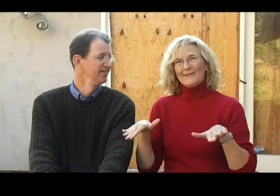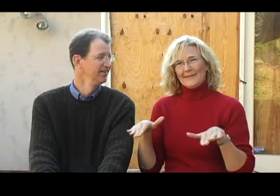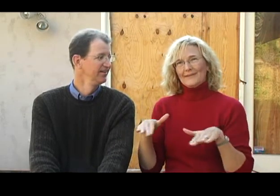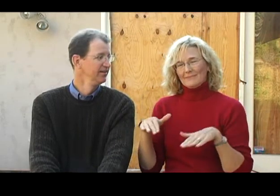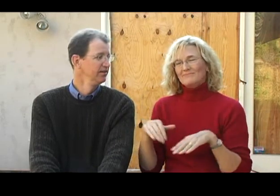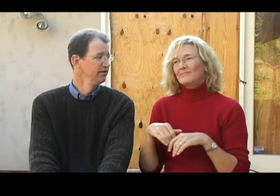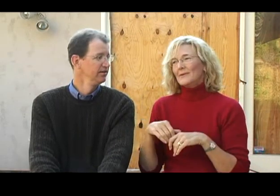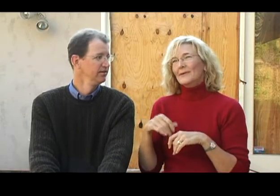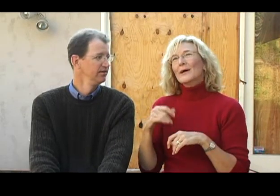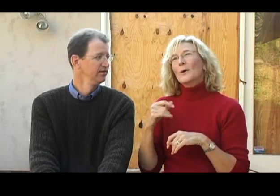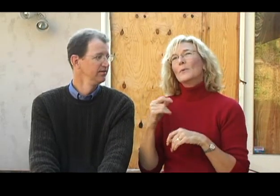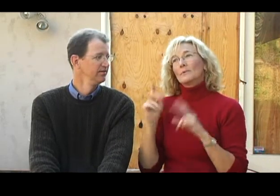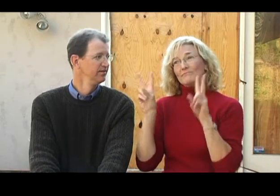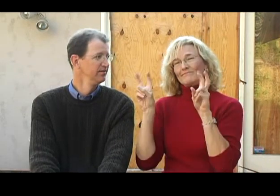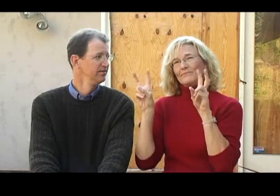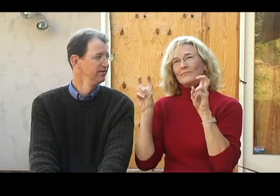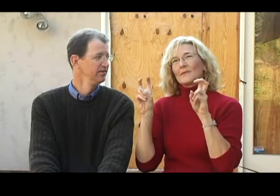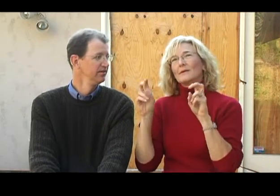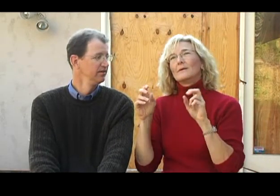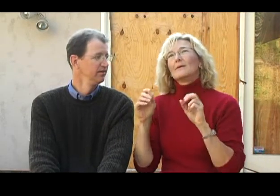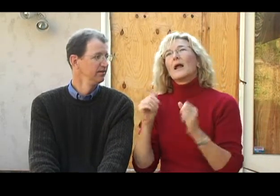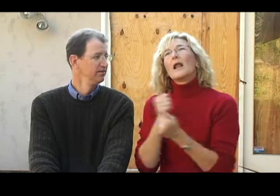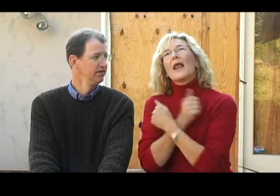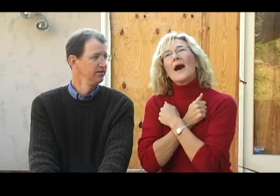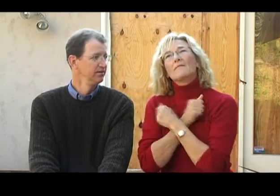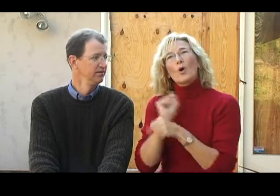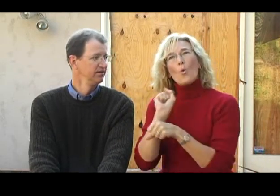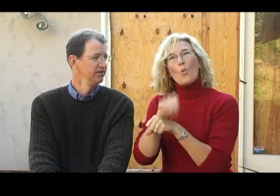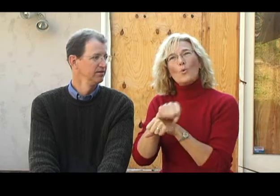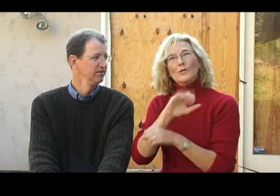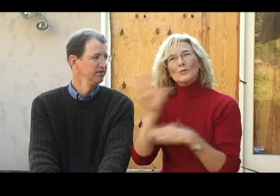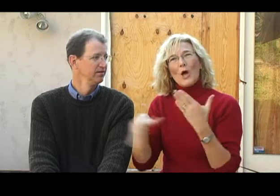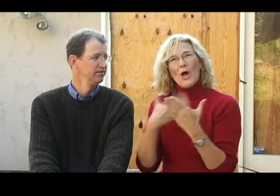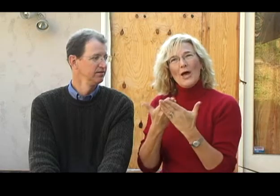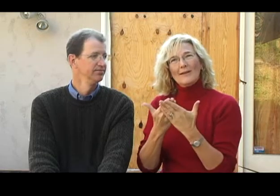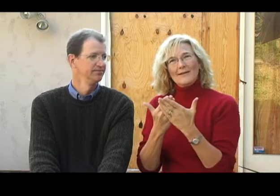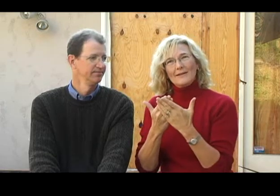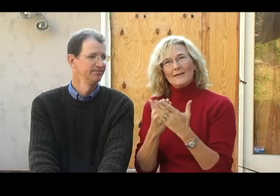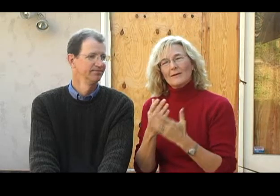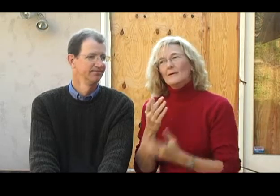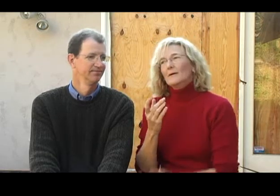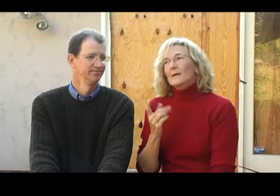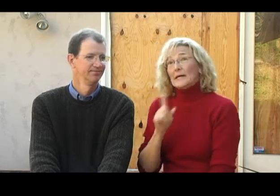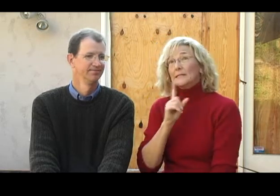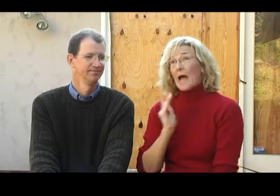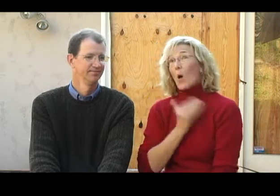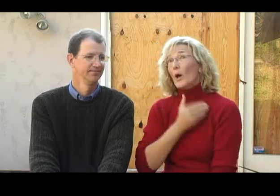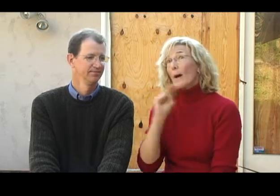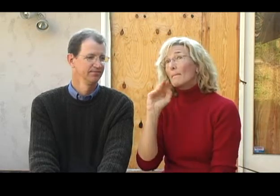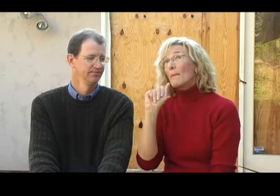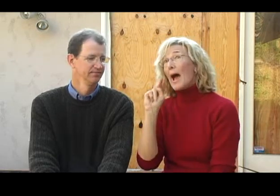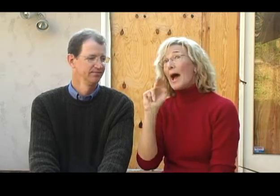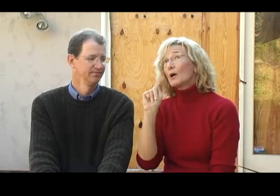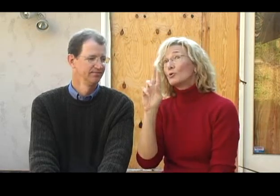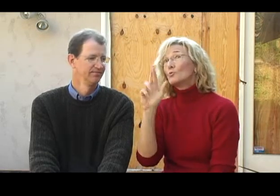quote love overcomes all that's really